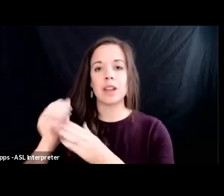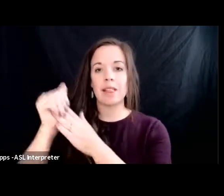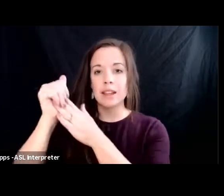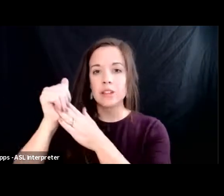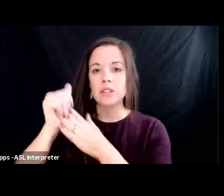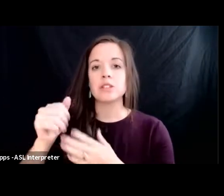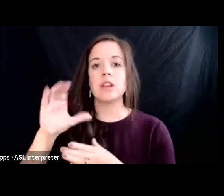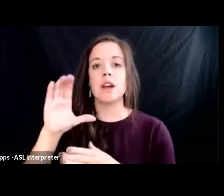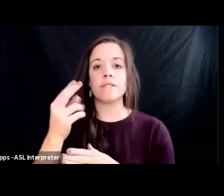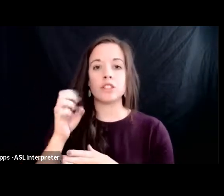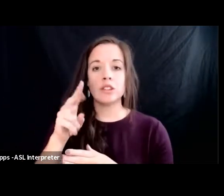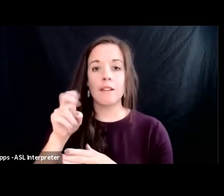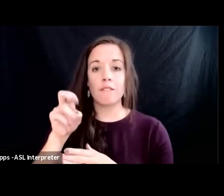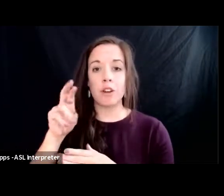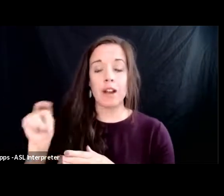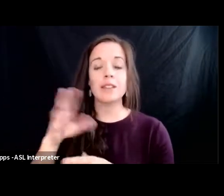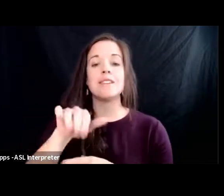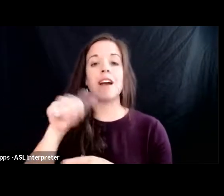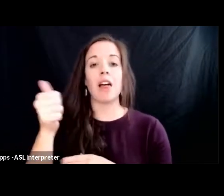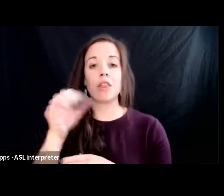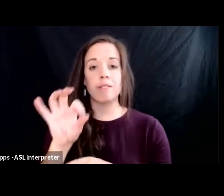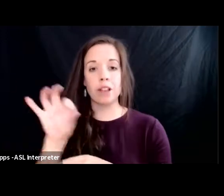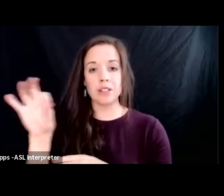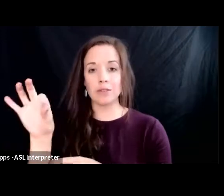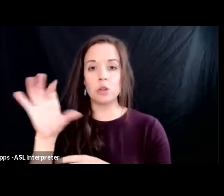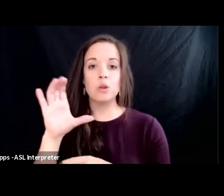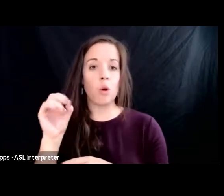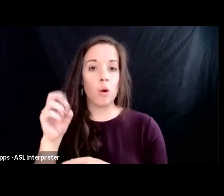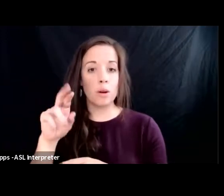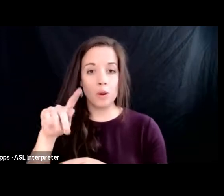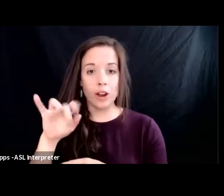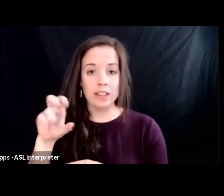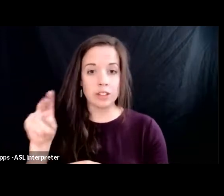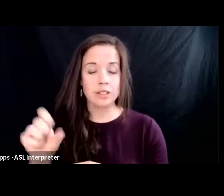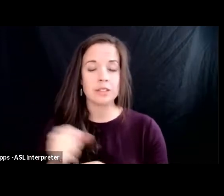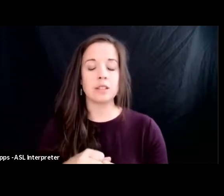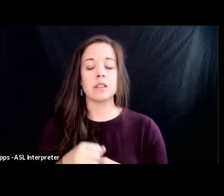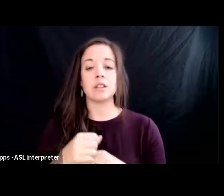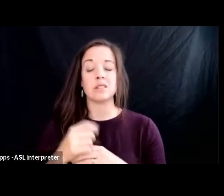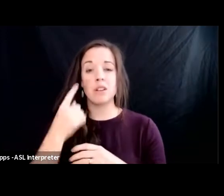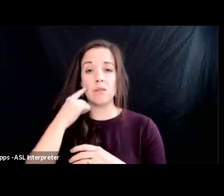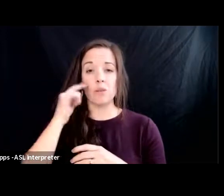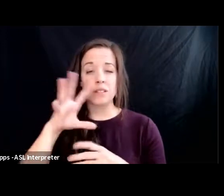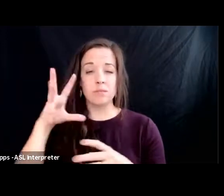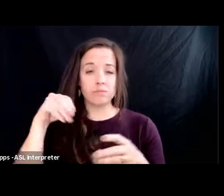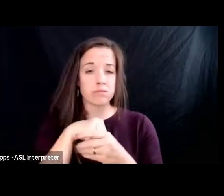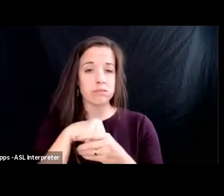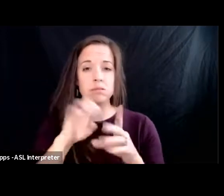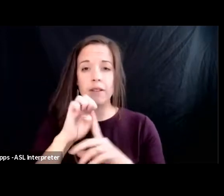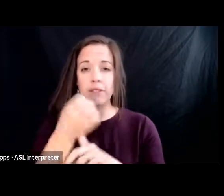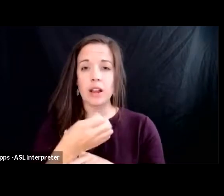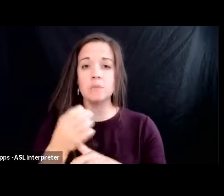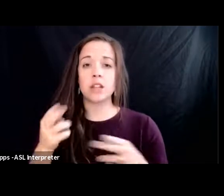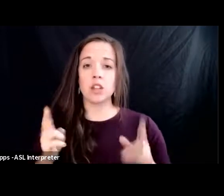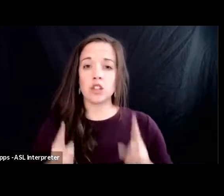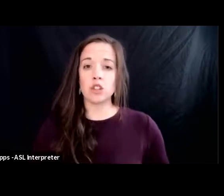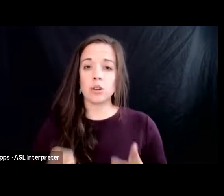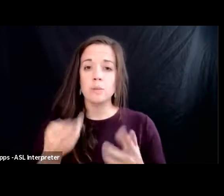leaders of chevron and other fossil fuel corporations regarding their perpetration of major environmental and human rights